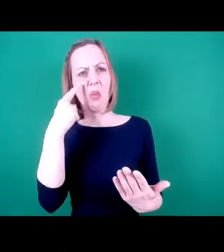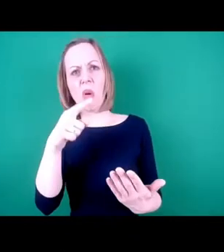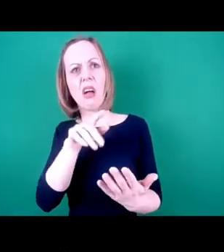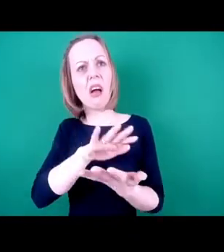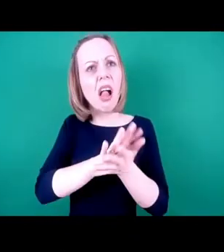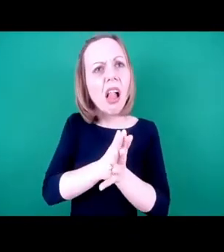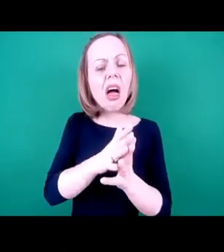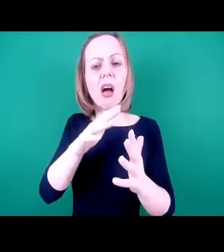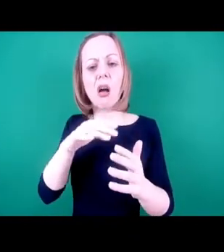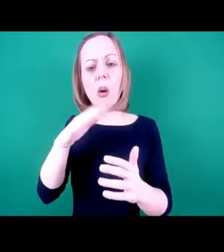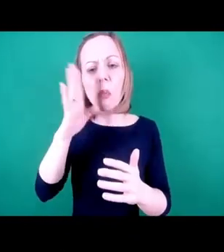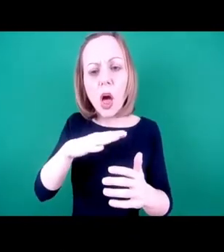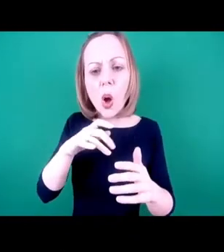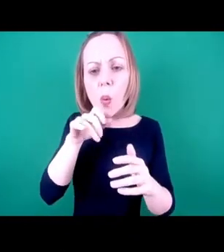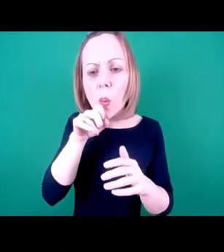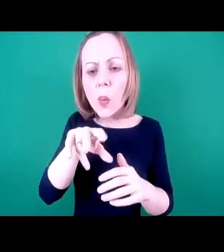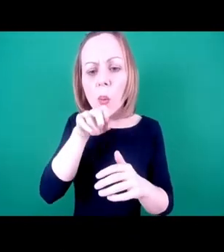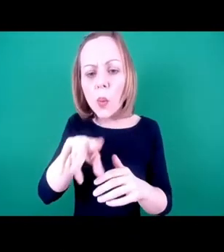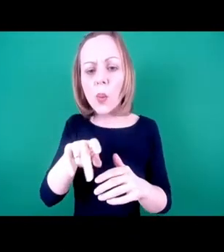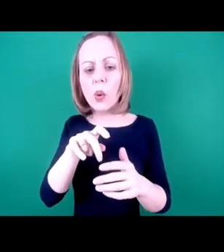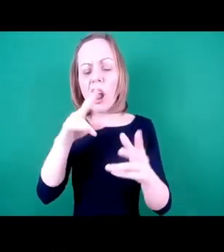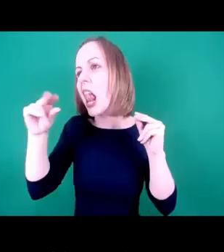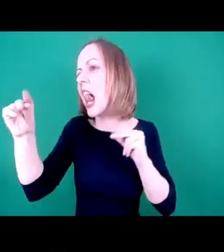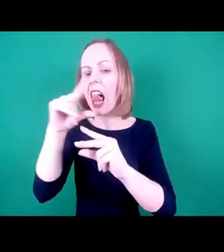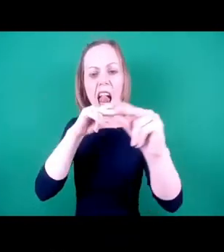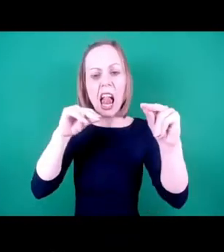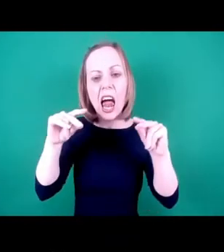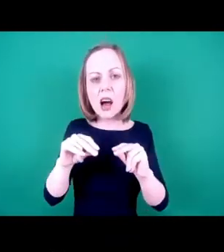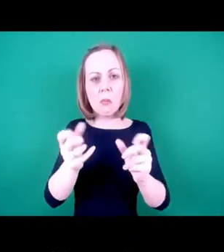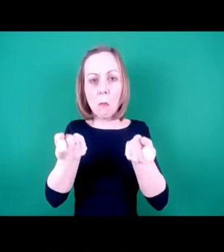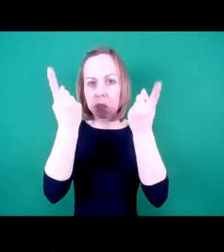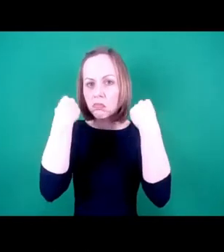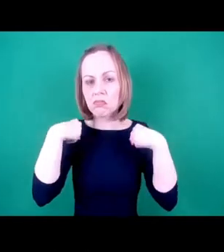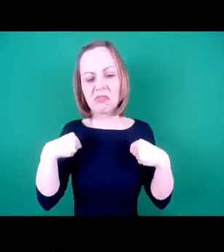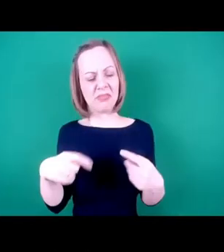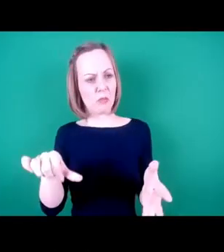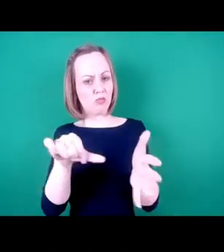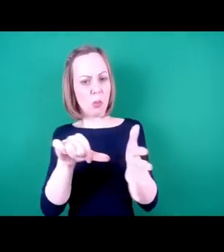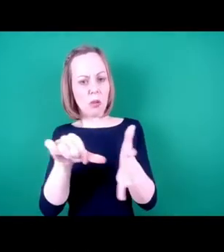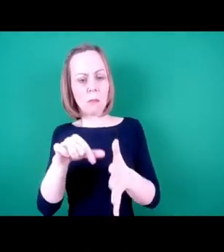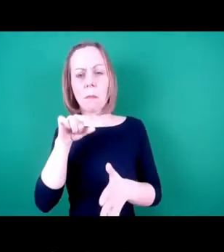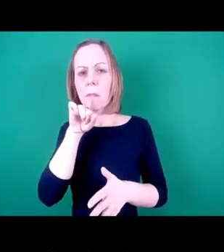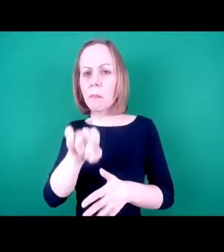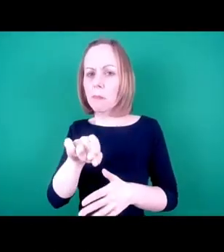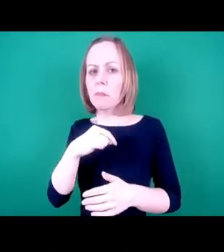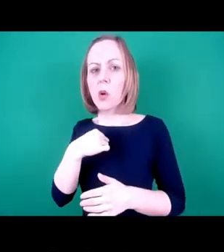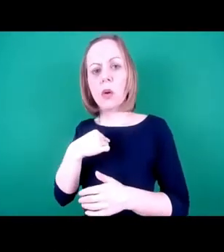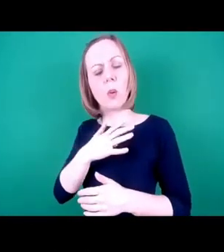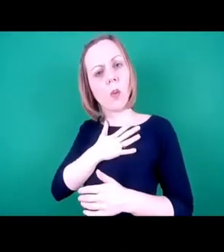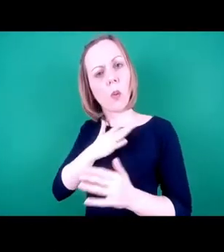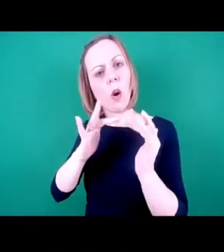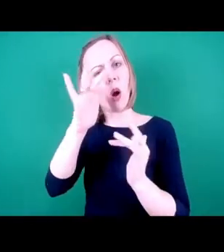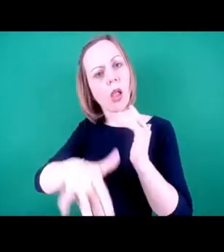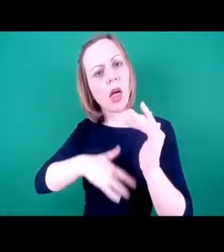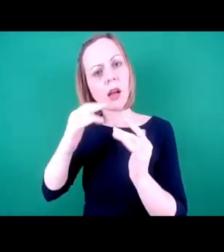So I was really grateful to read a response online from Sonia Bue, a professional artist who also has